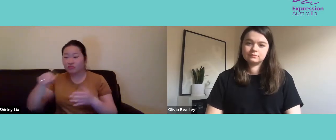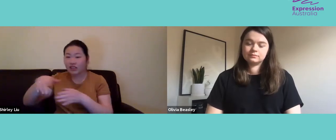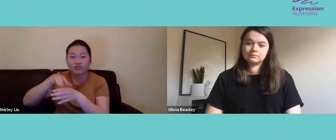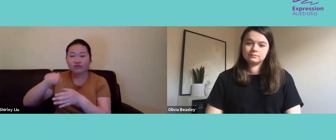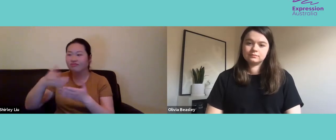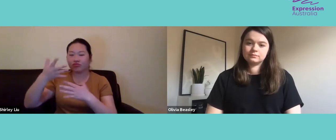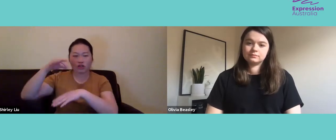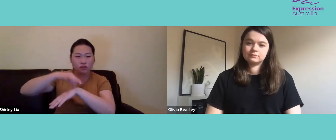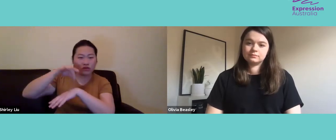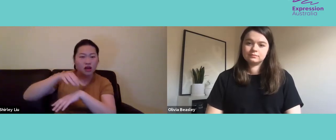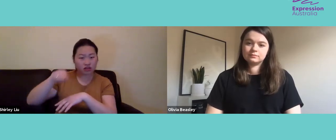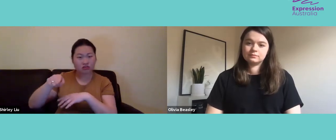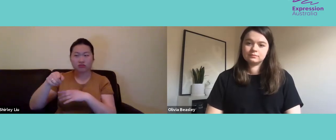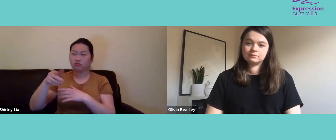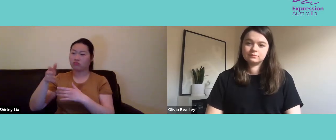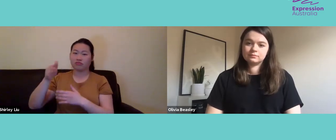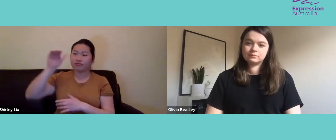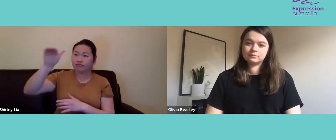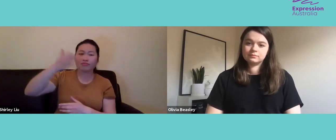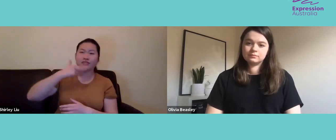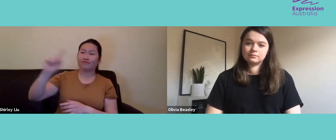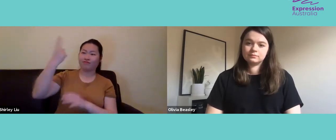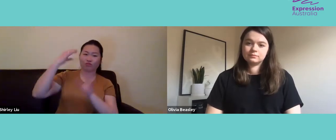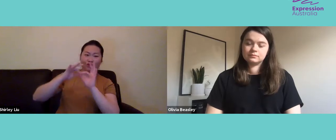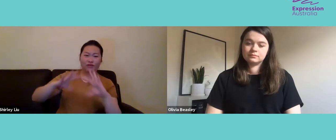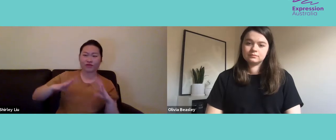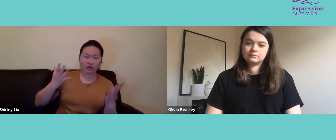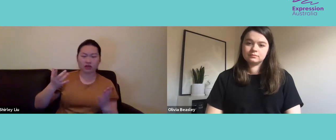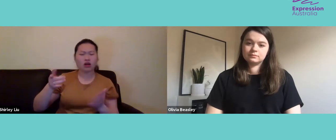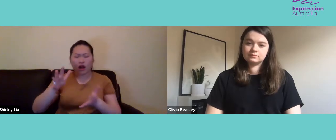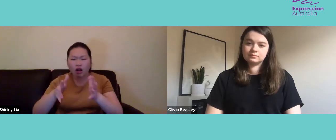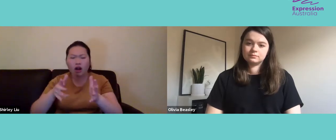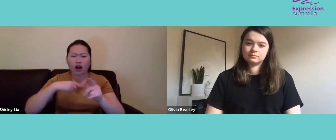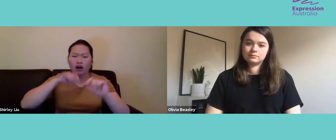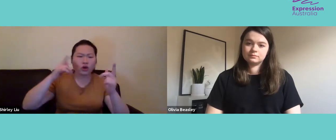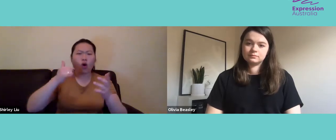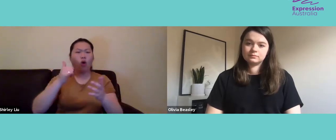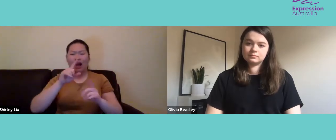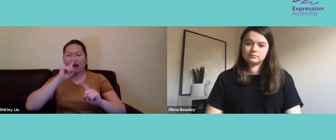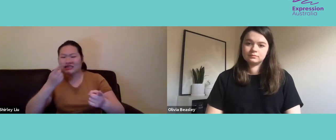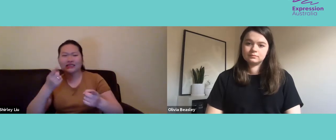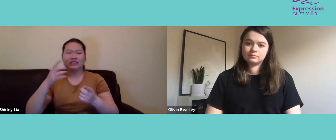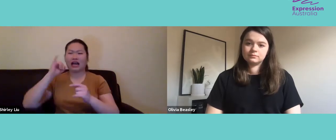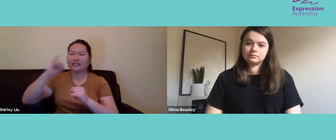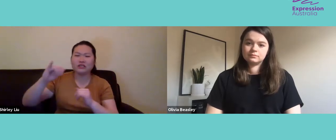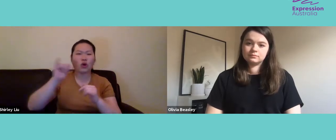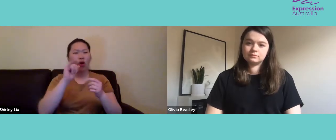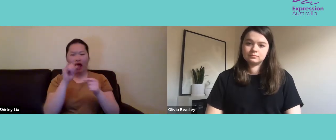certain parts of society have yet to be achieved as an automatic acknowledgement that these things